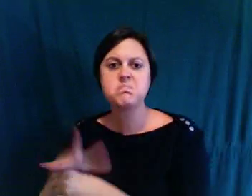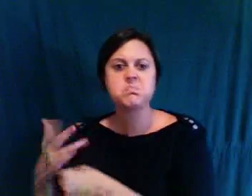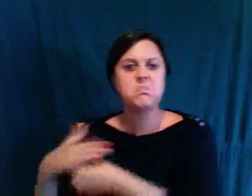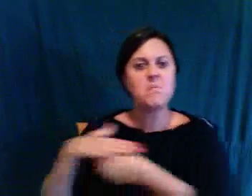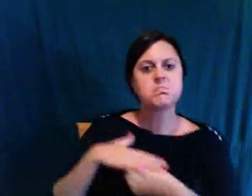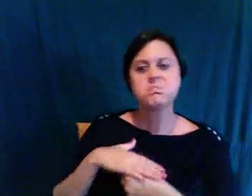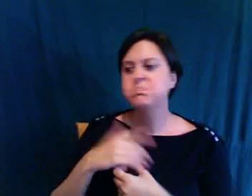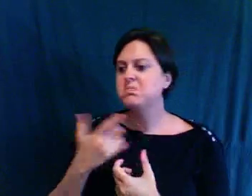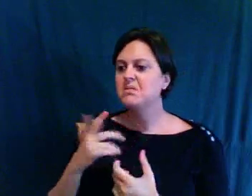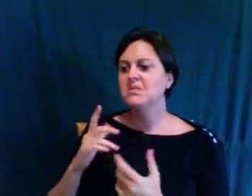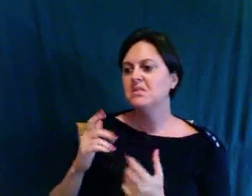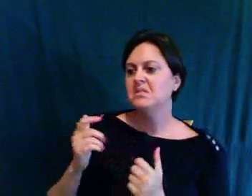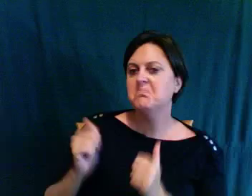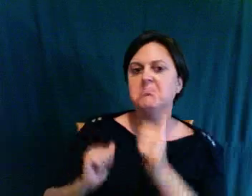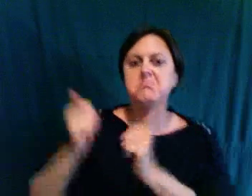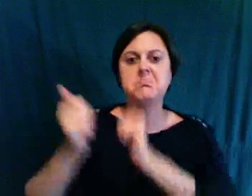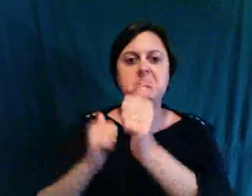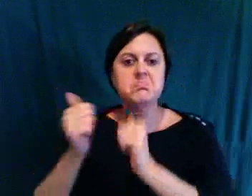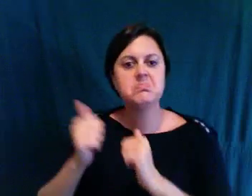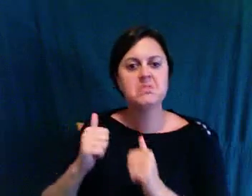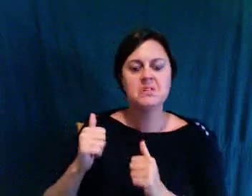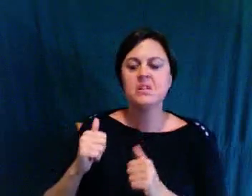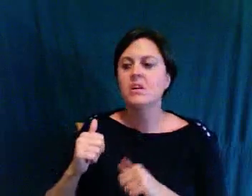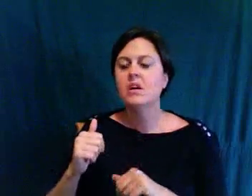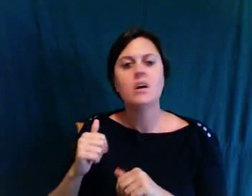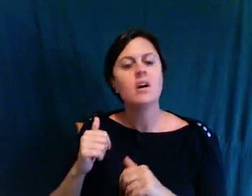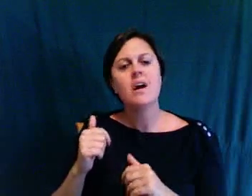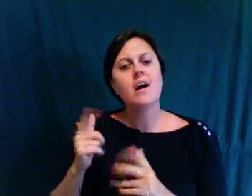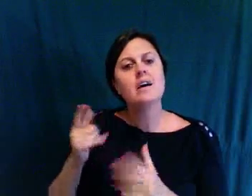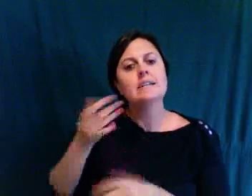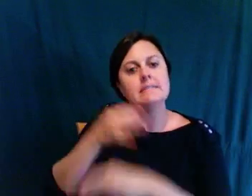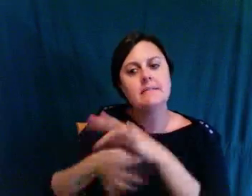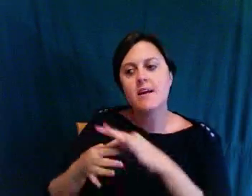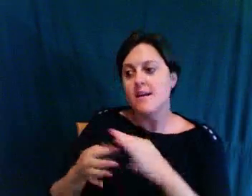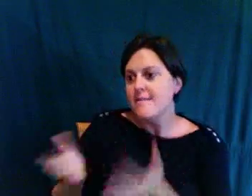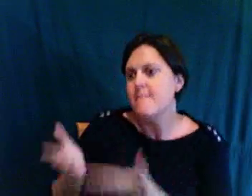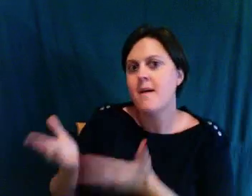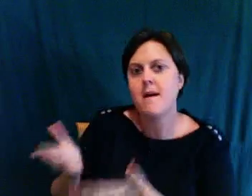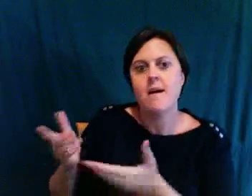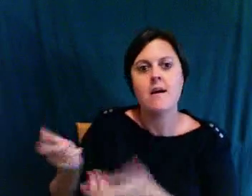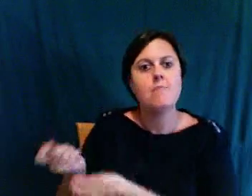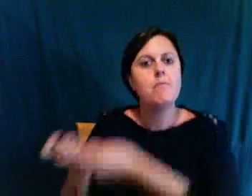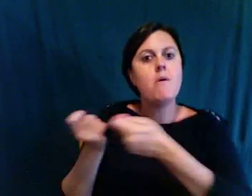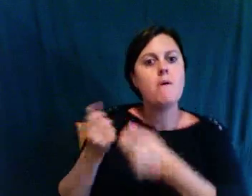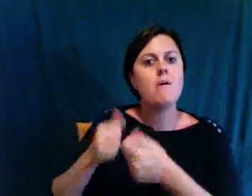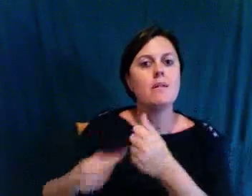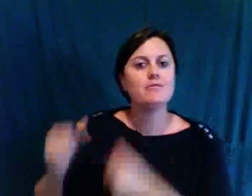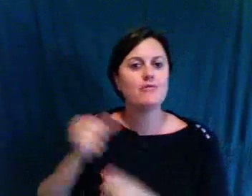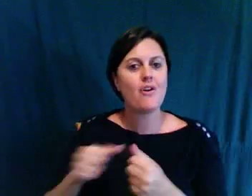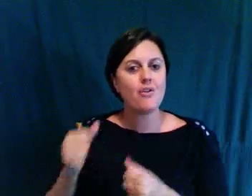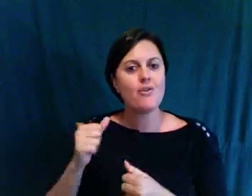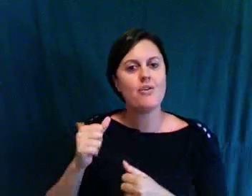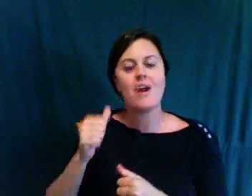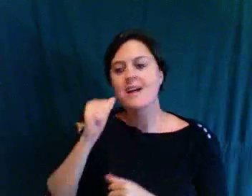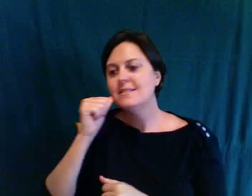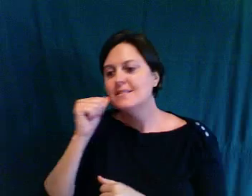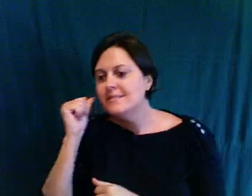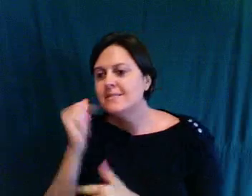up as twins and as individuals. So we have always enjoyed being able to leverage that,